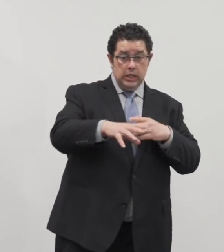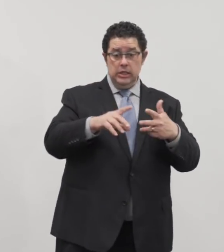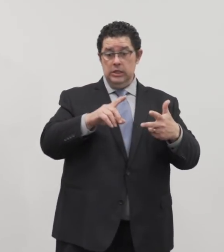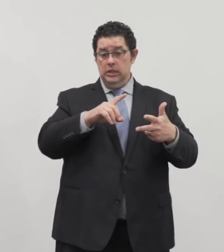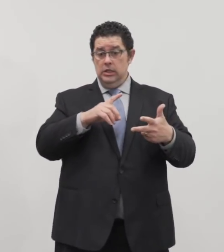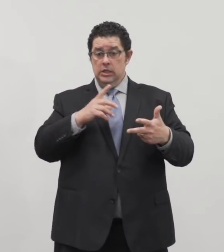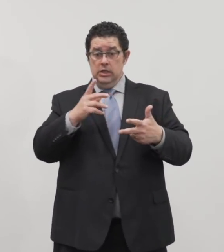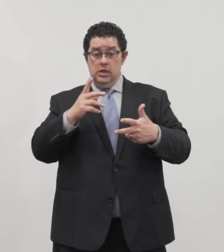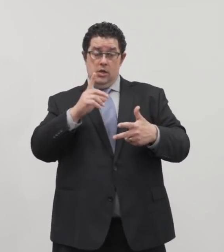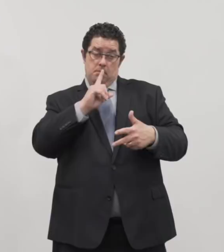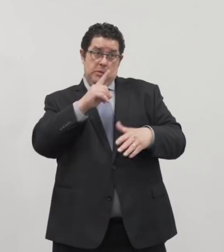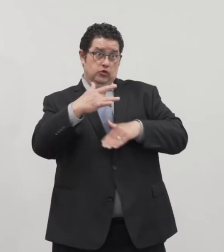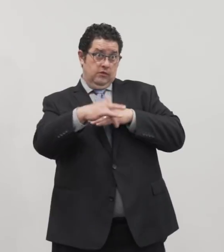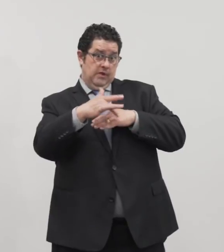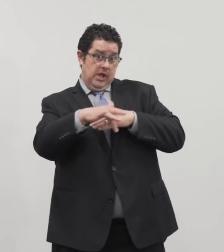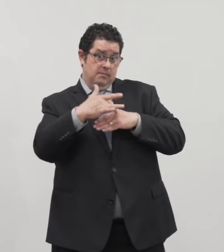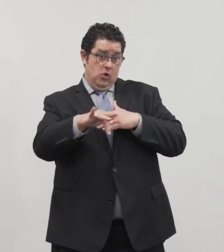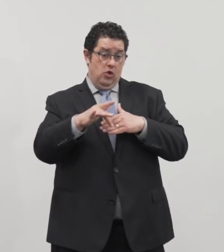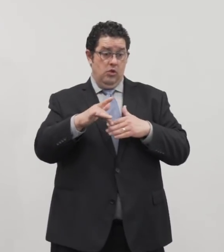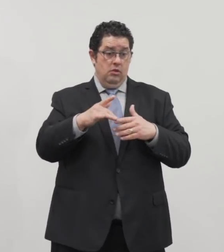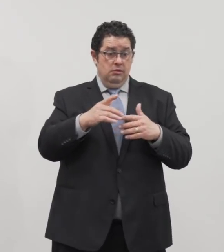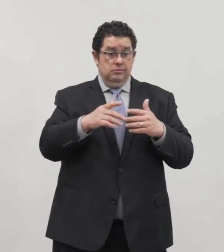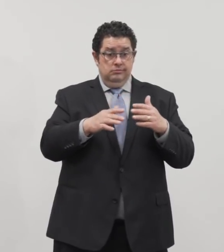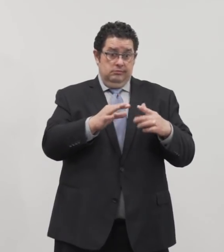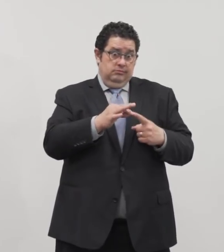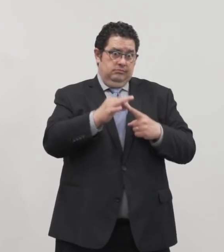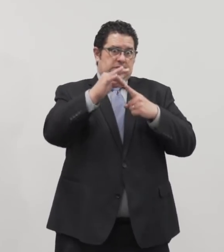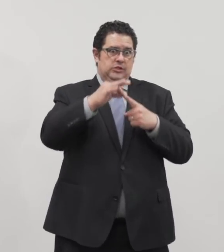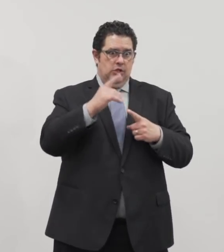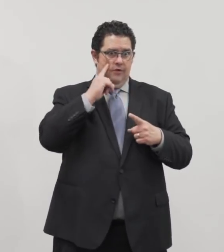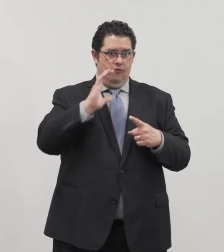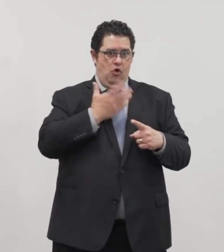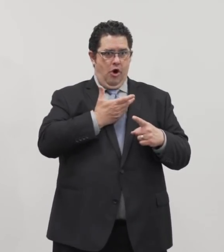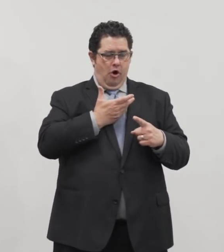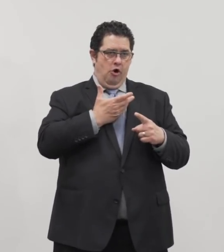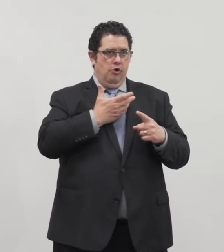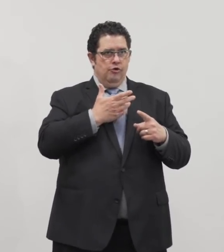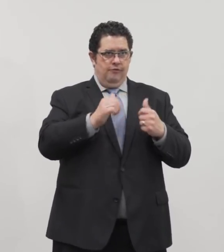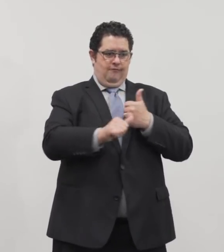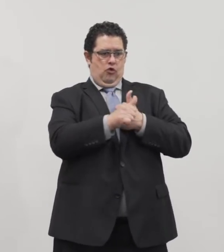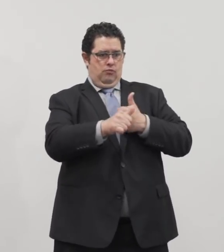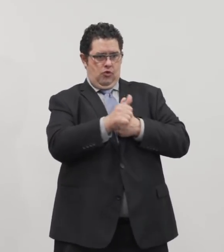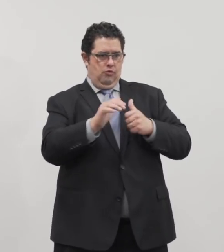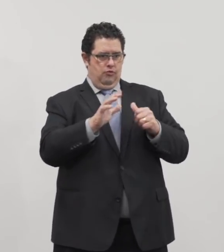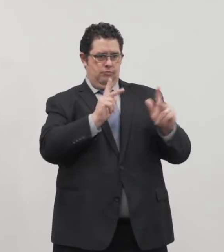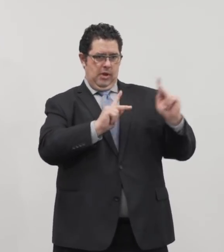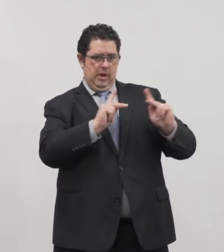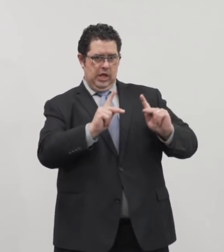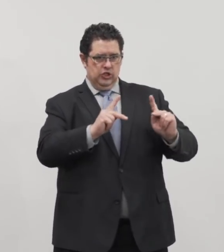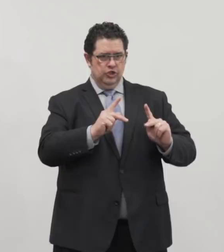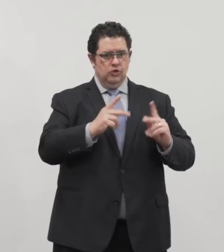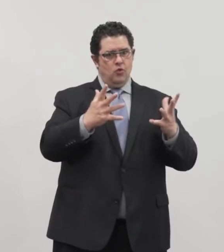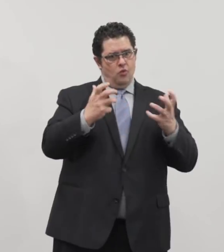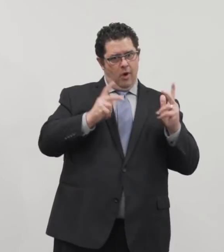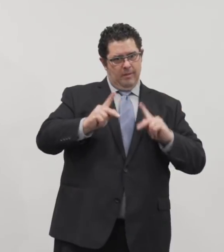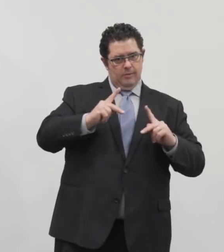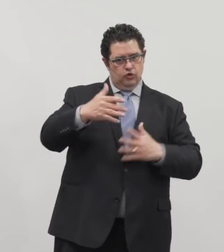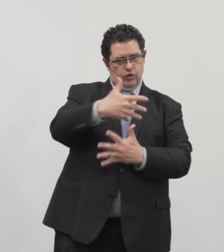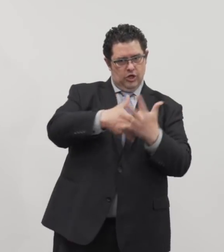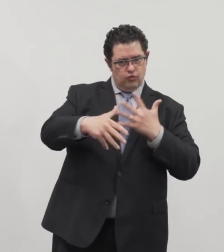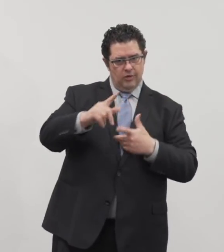we want to make sure that's available, especially in our vulnerable populations. We would encourage people to interact with their friends as much as possible